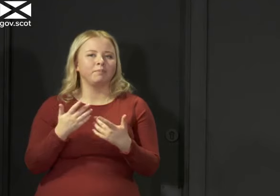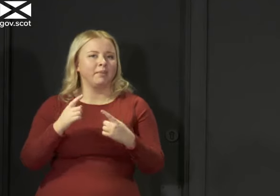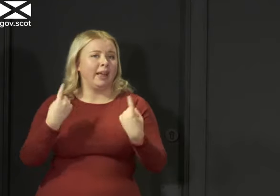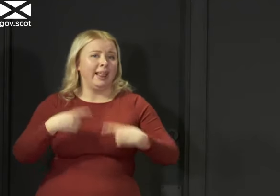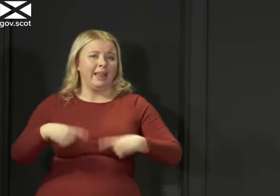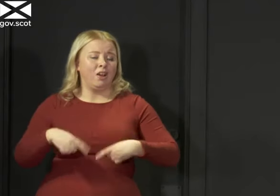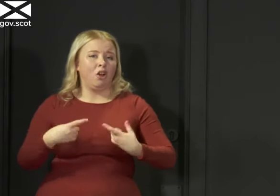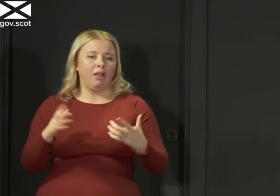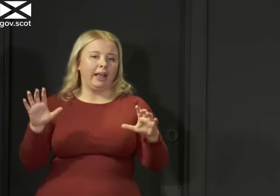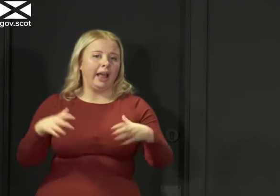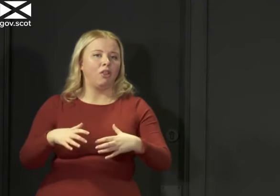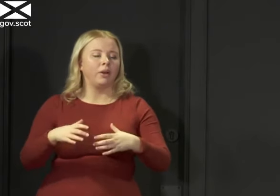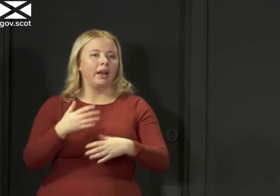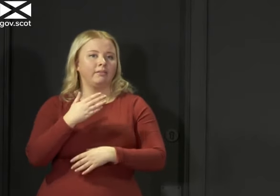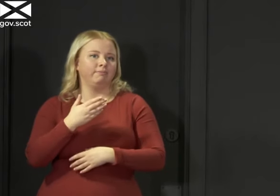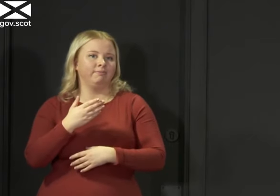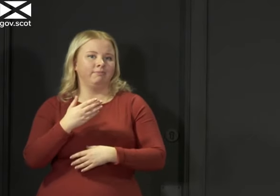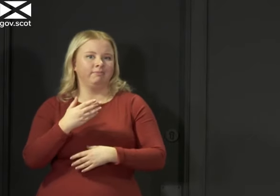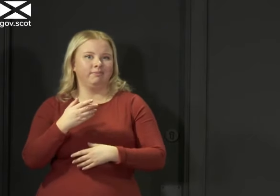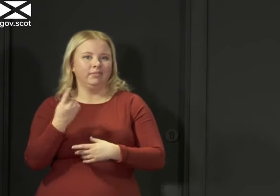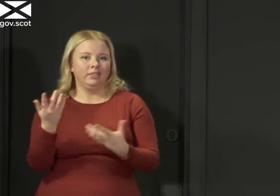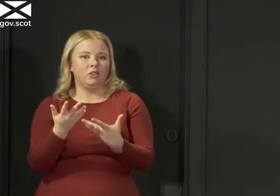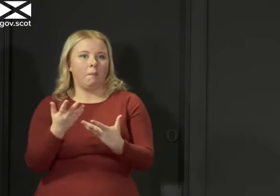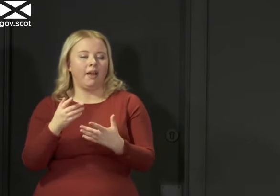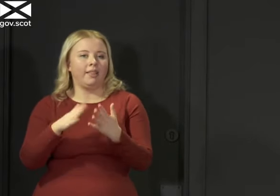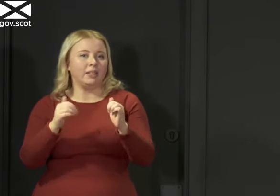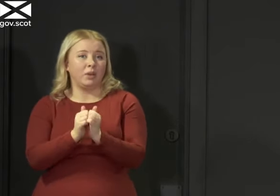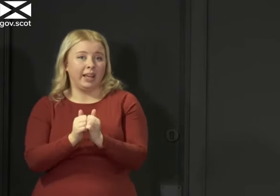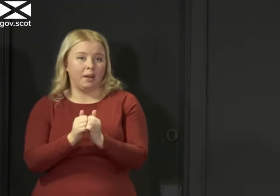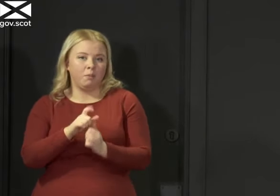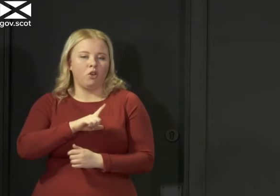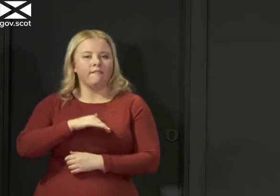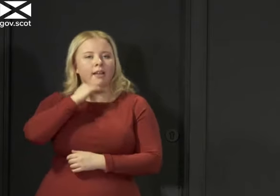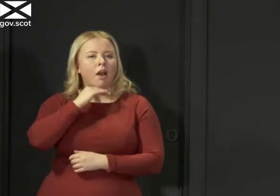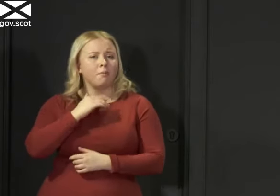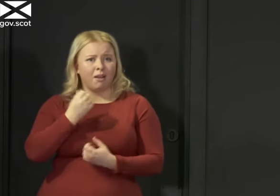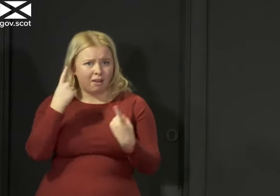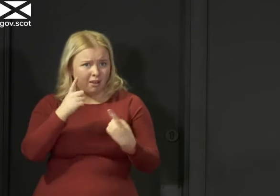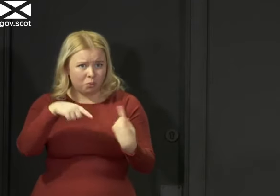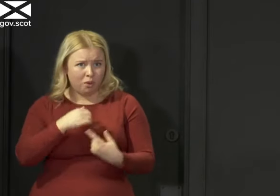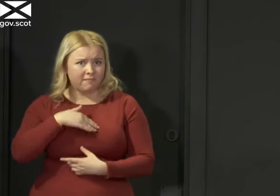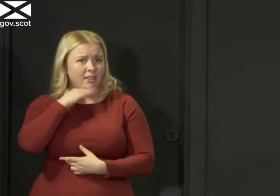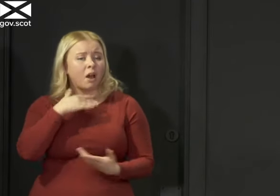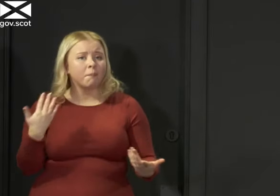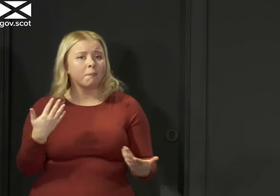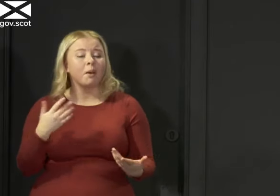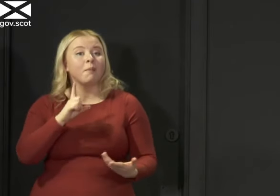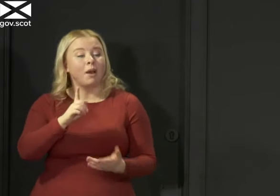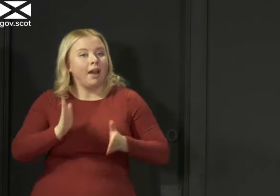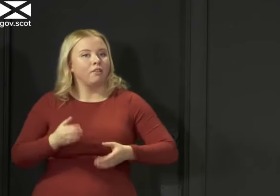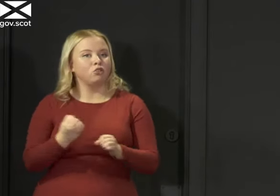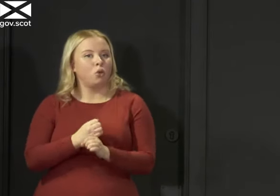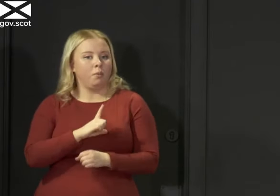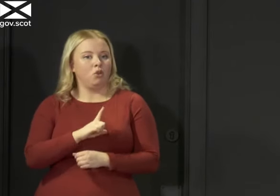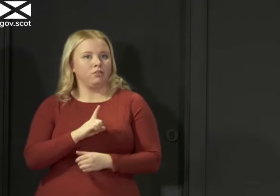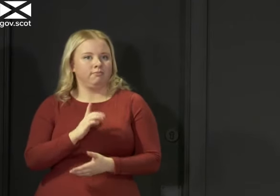in a park this weekend because you're fed up with lockdown what I'd say to you is I understand you're fed up with lockdown we're all fed up with it but we're having to do it for the right reasons